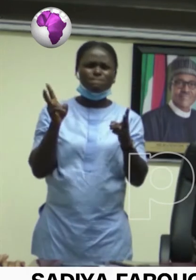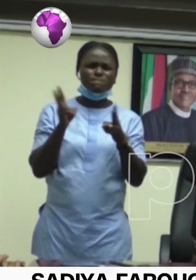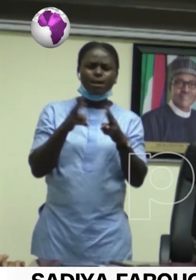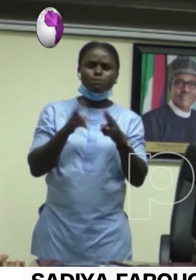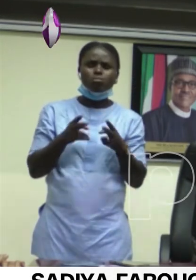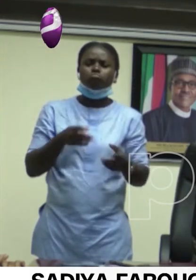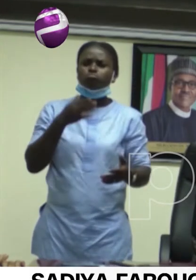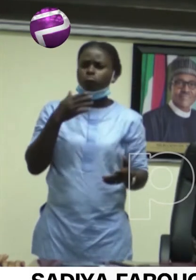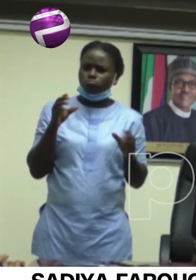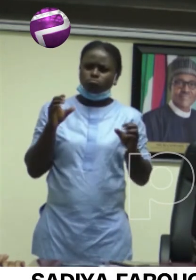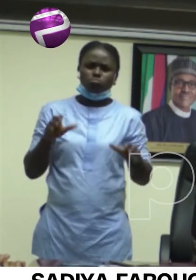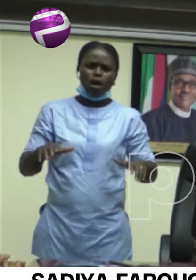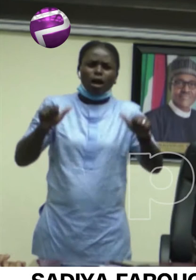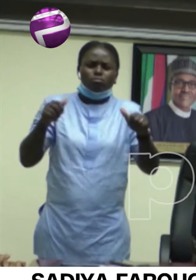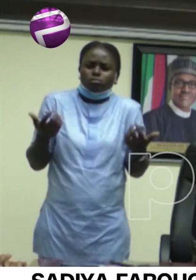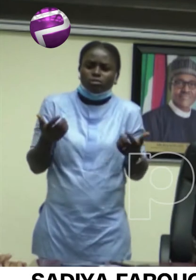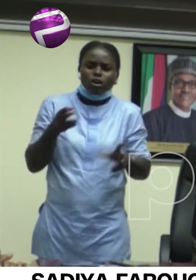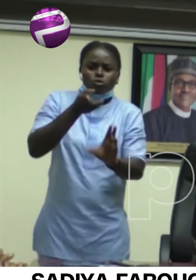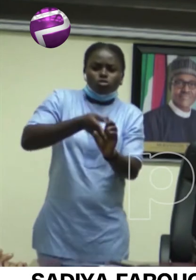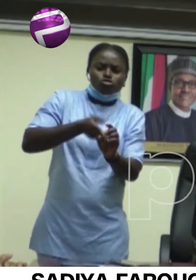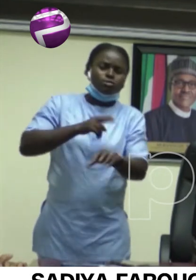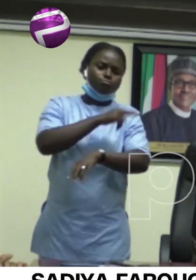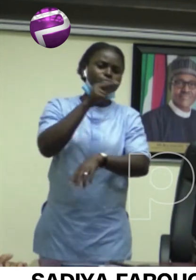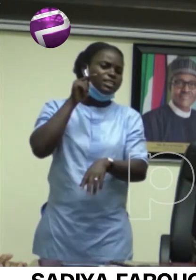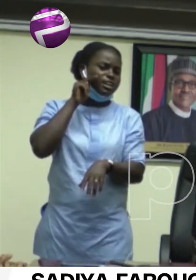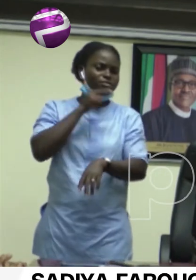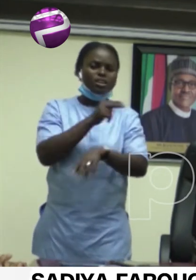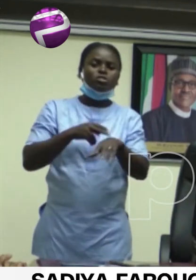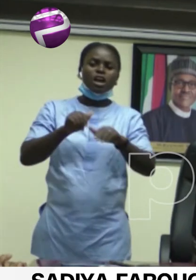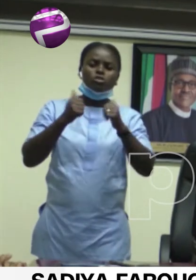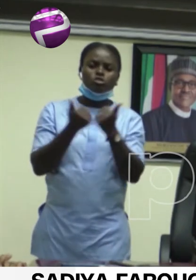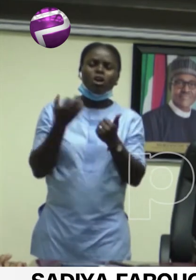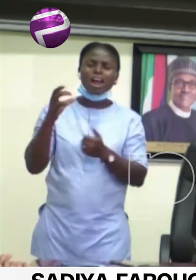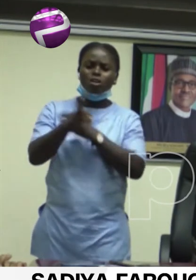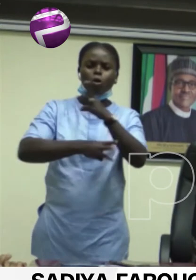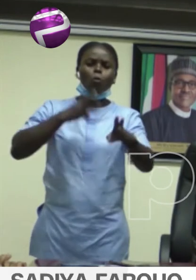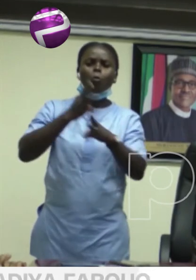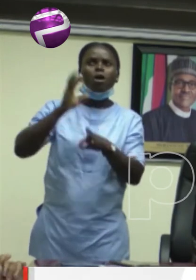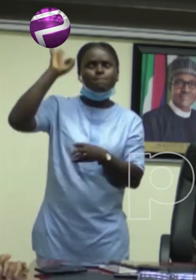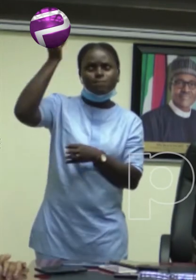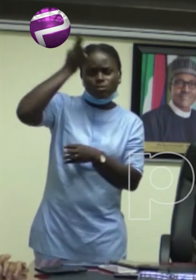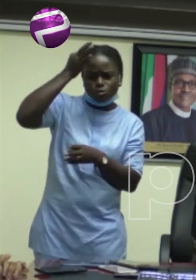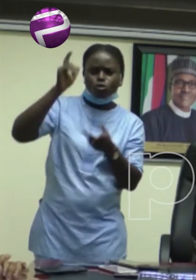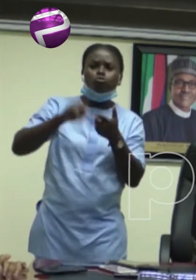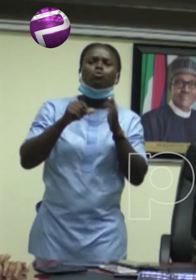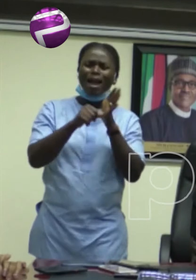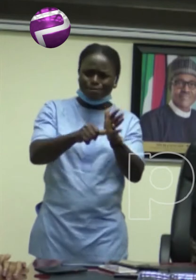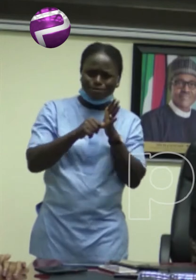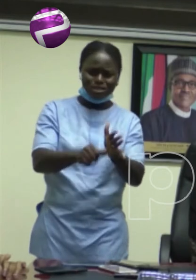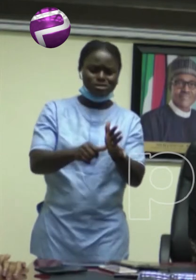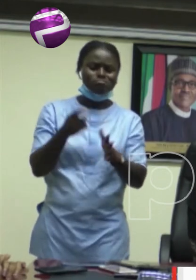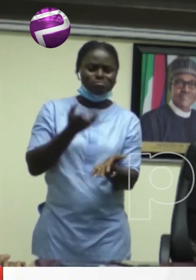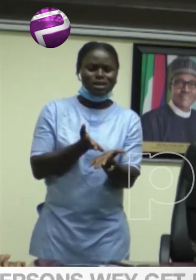And we joined the Nigerian National Association and the World Federation to re-emphasize the rights